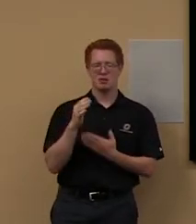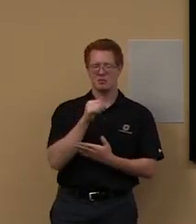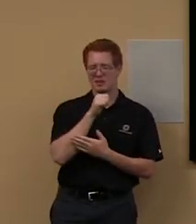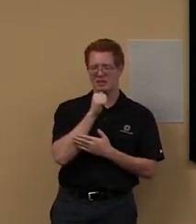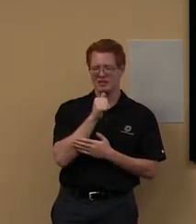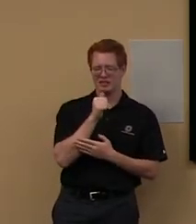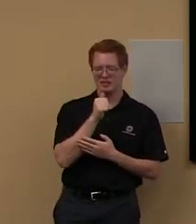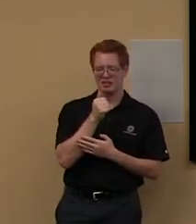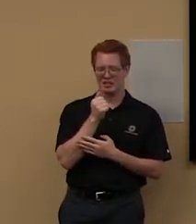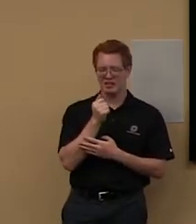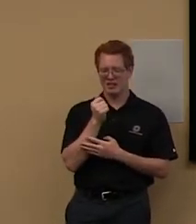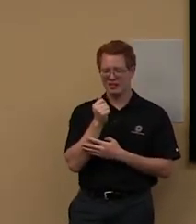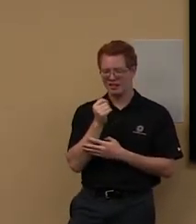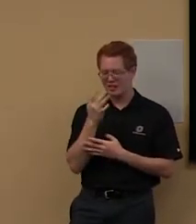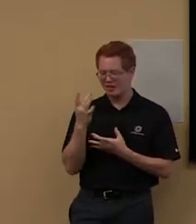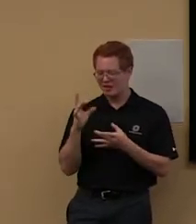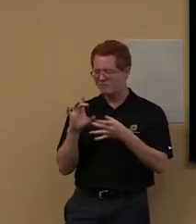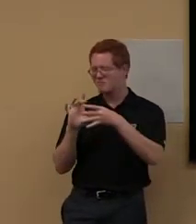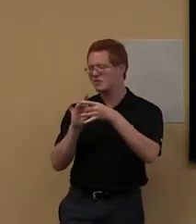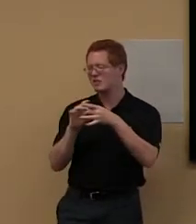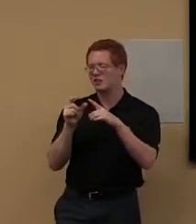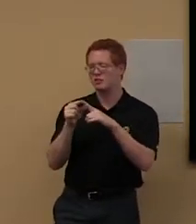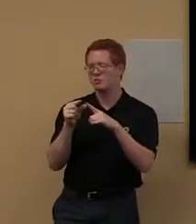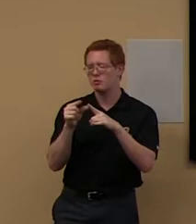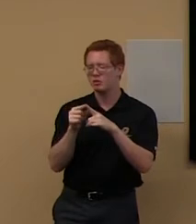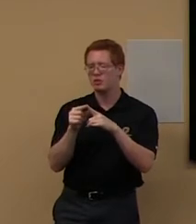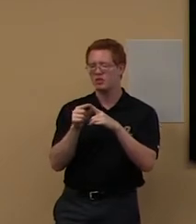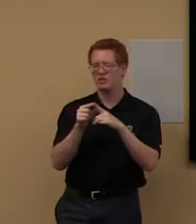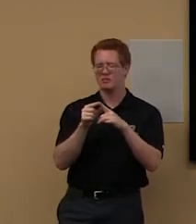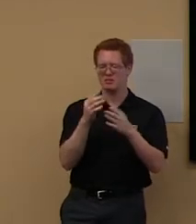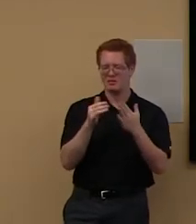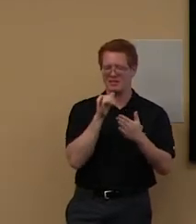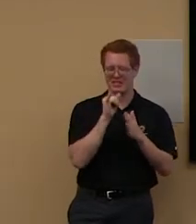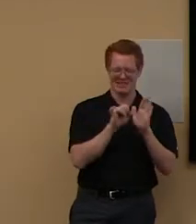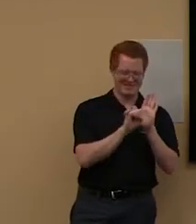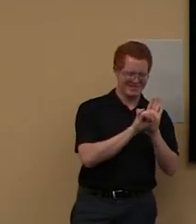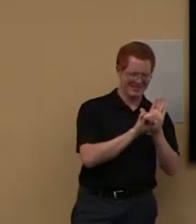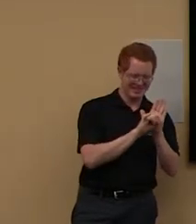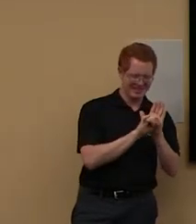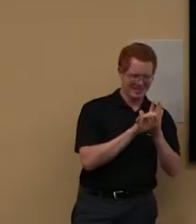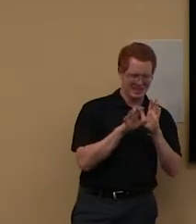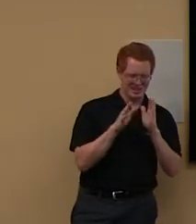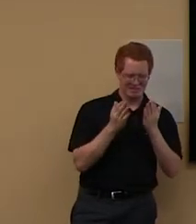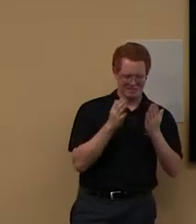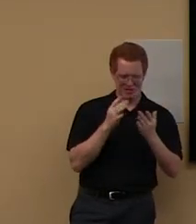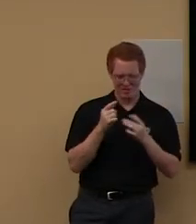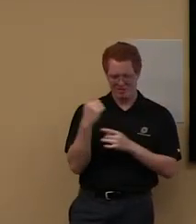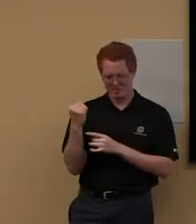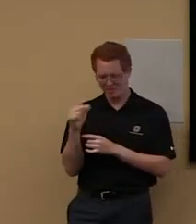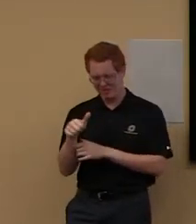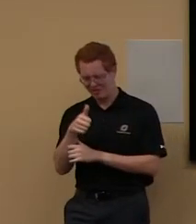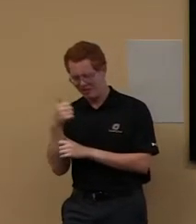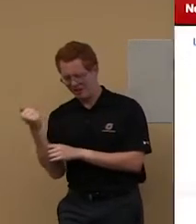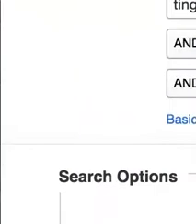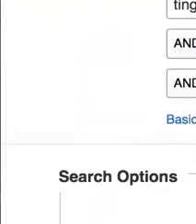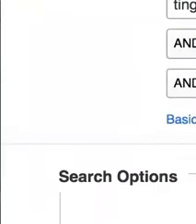it's a different word. Um, maybe, um, you know, we have to add something to that search. So, um.